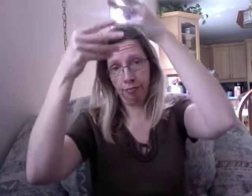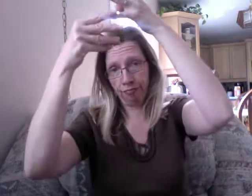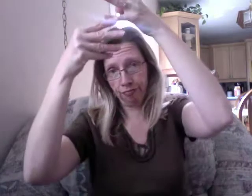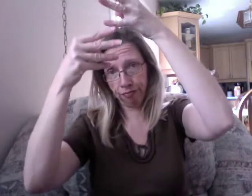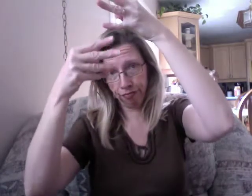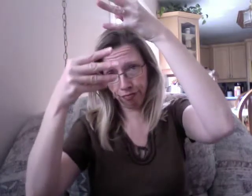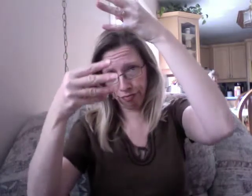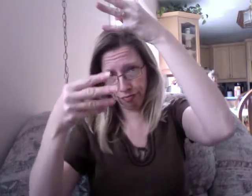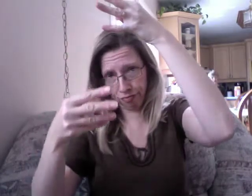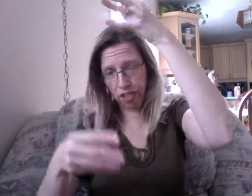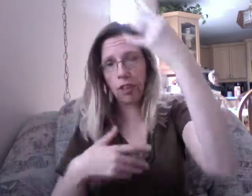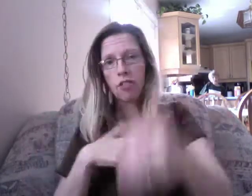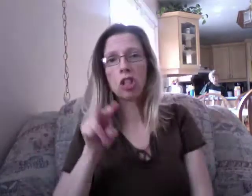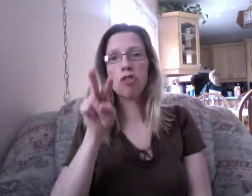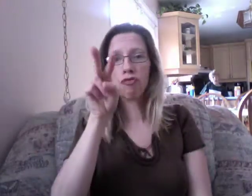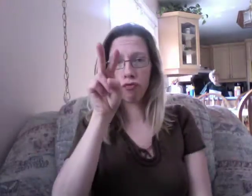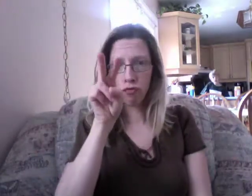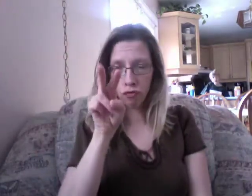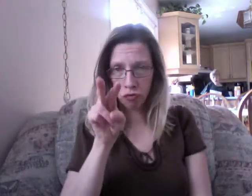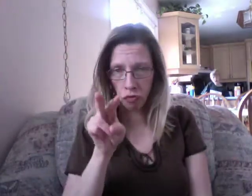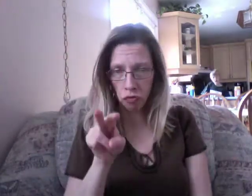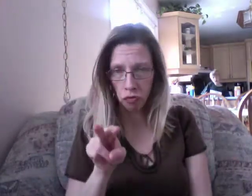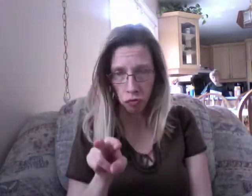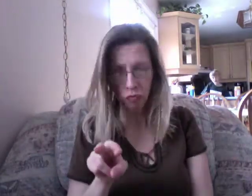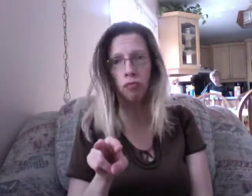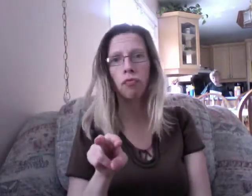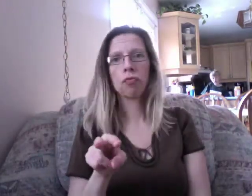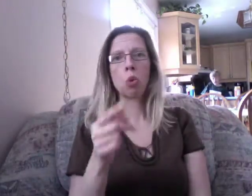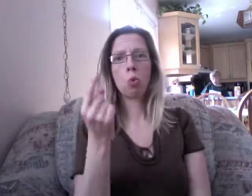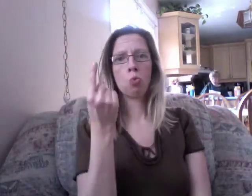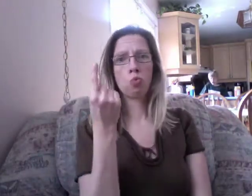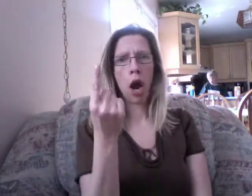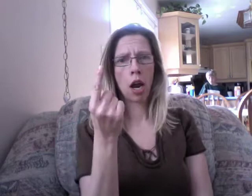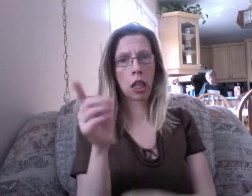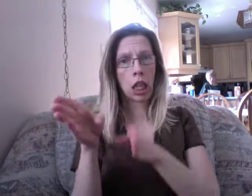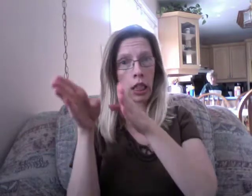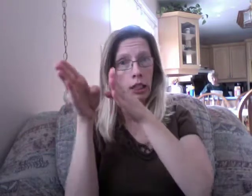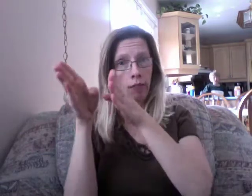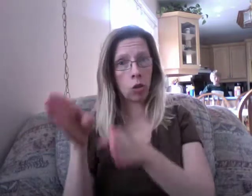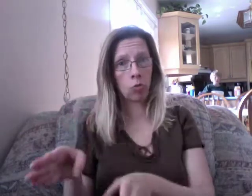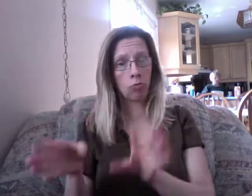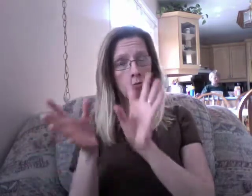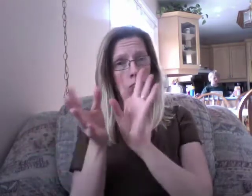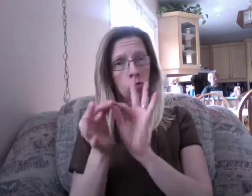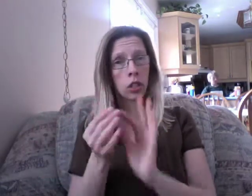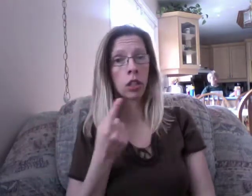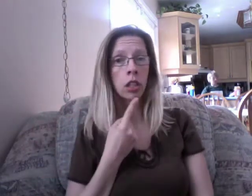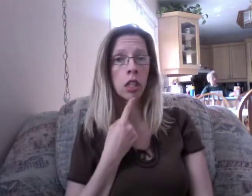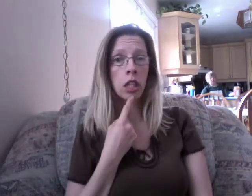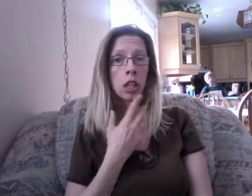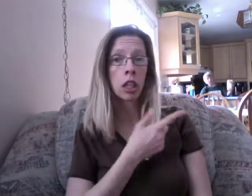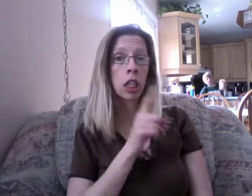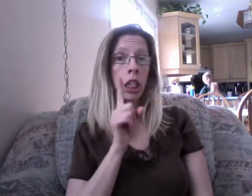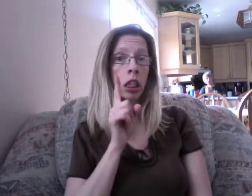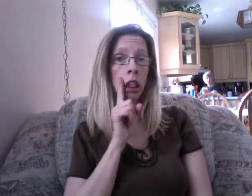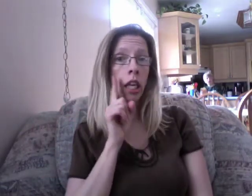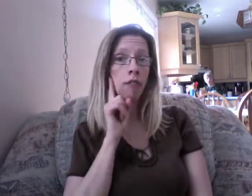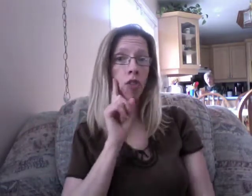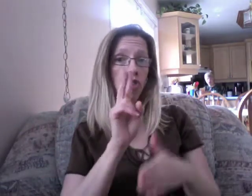Wow. Yeah. I mean, no. Juke, that's what I've been trying to tell you. The brush doesn't have any power. But the Bible said that